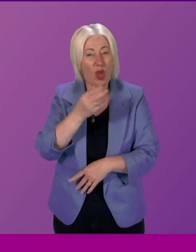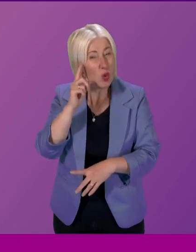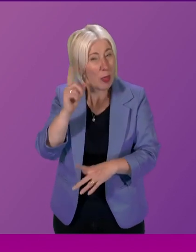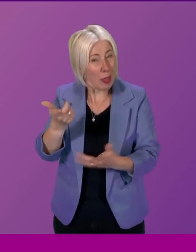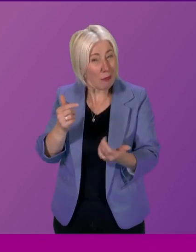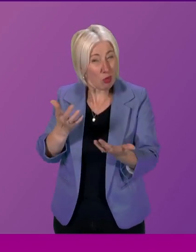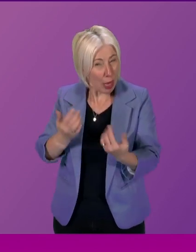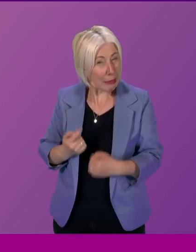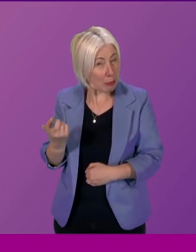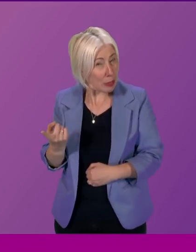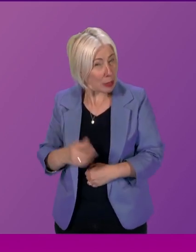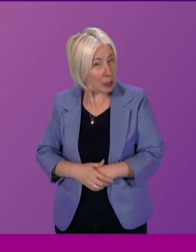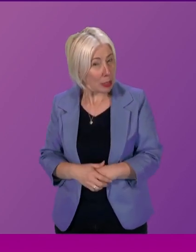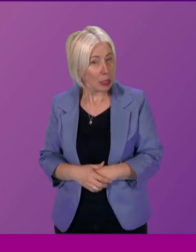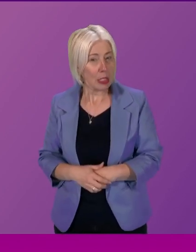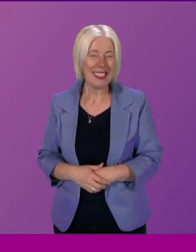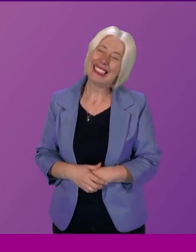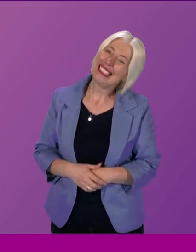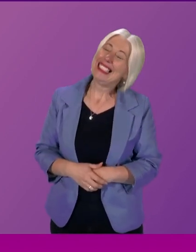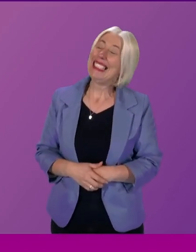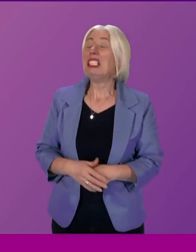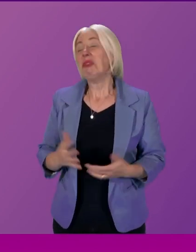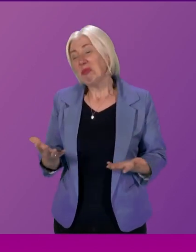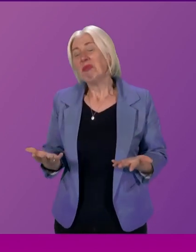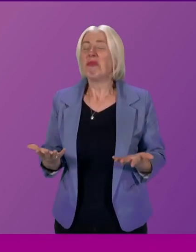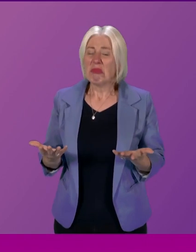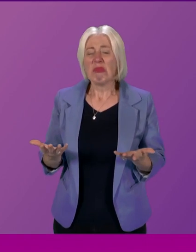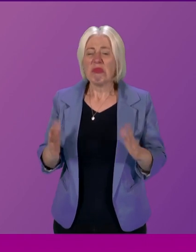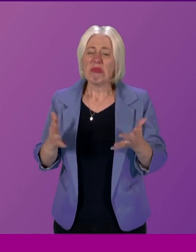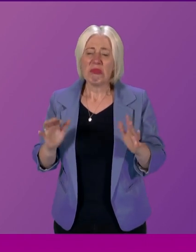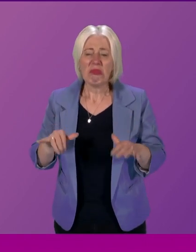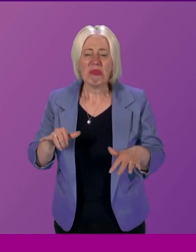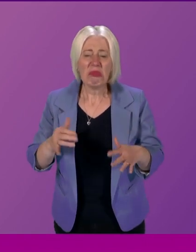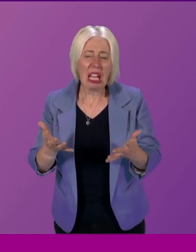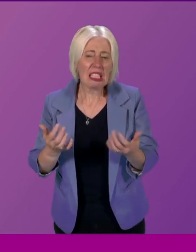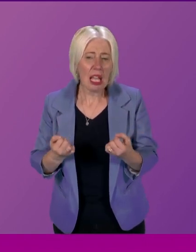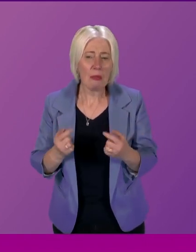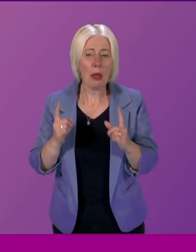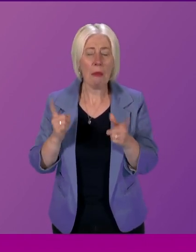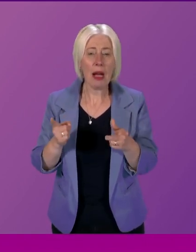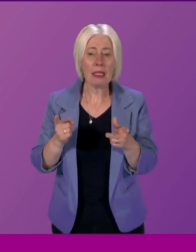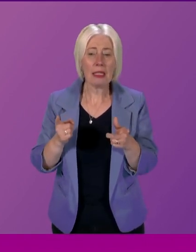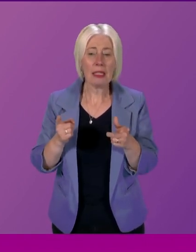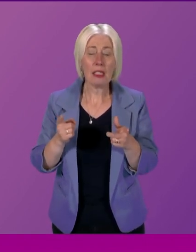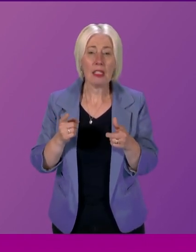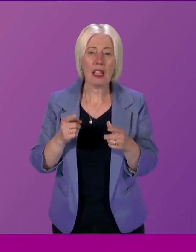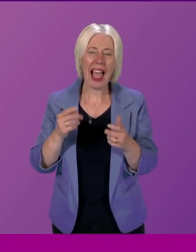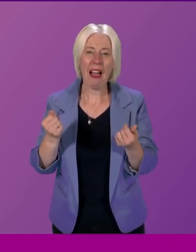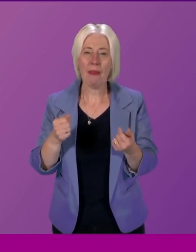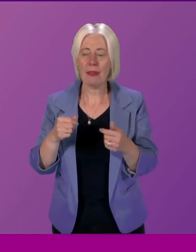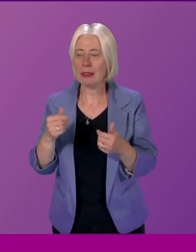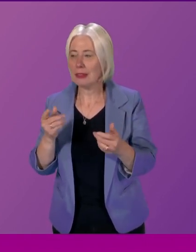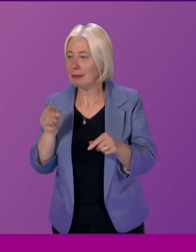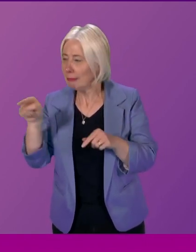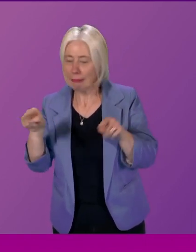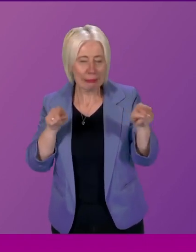John Mason I do concede that although there are there's always dangerous there's two sides to these things and I think